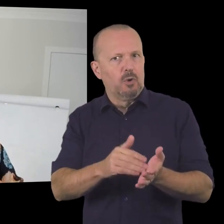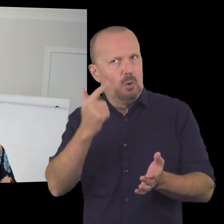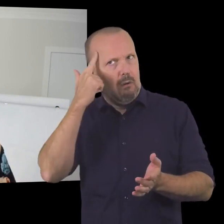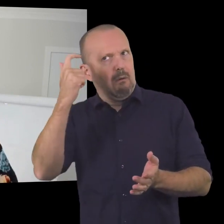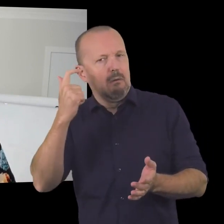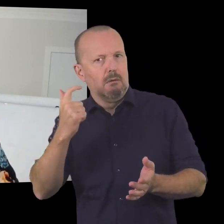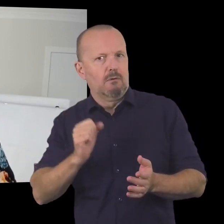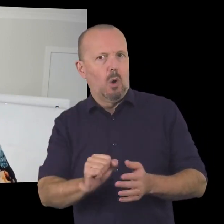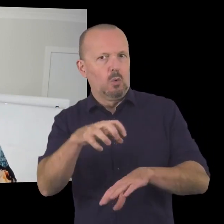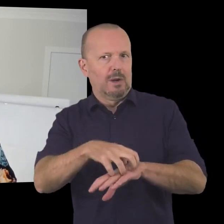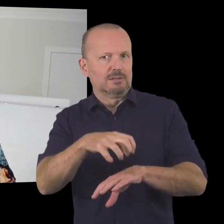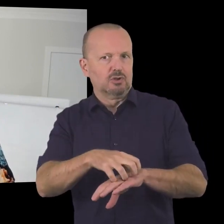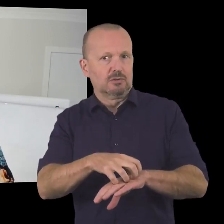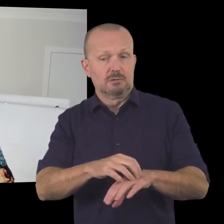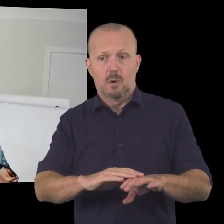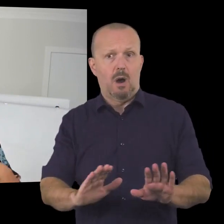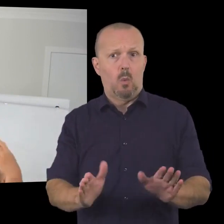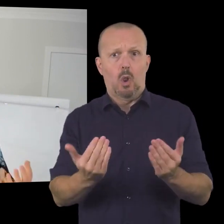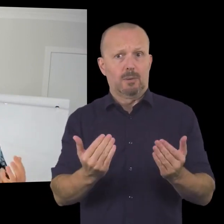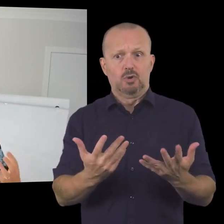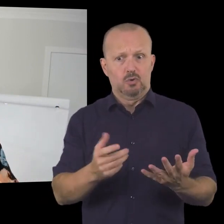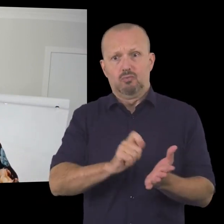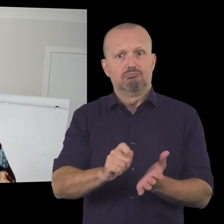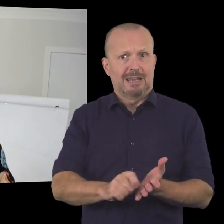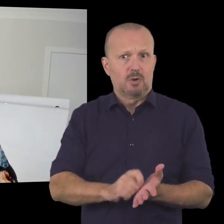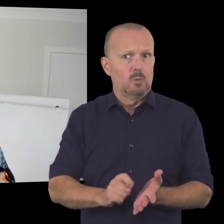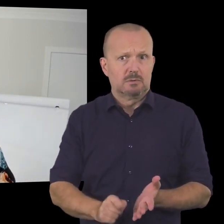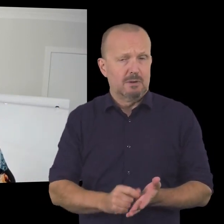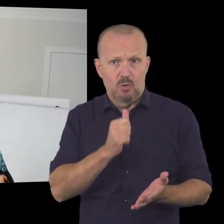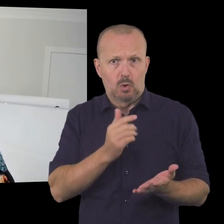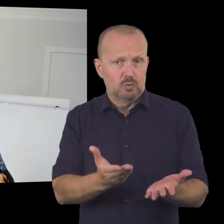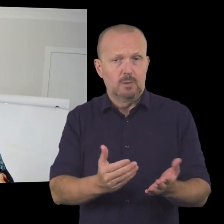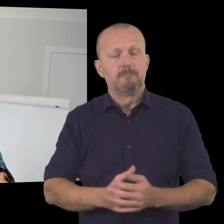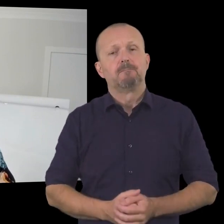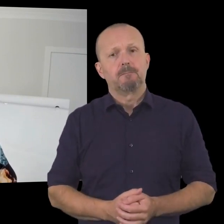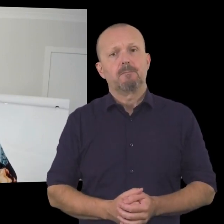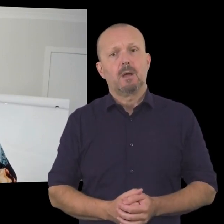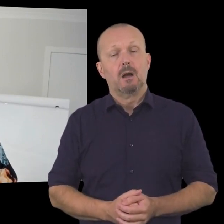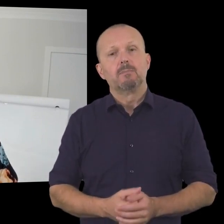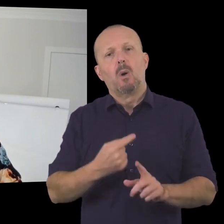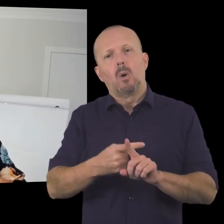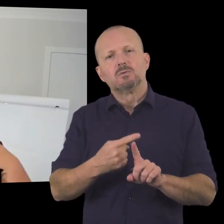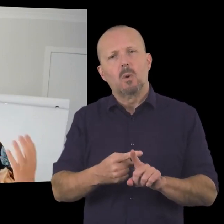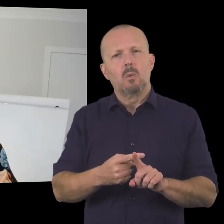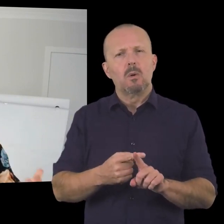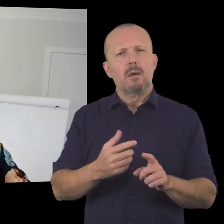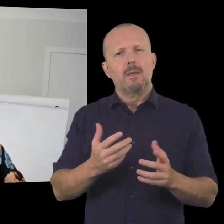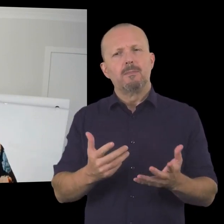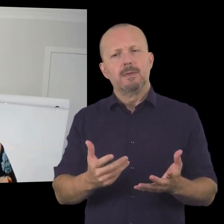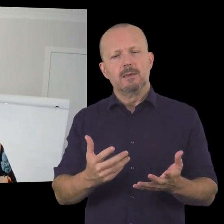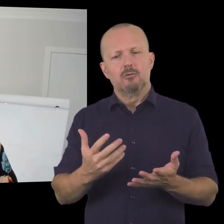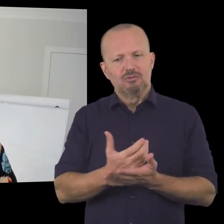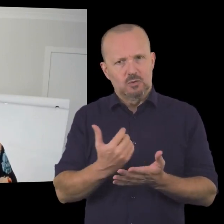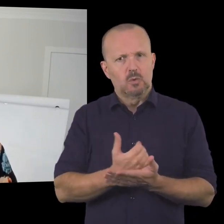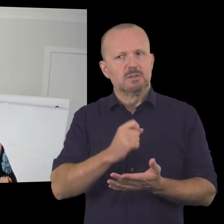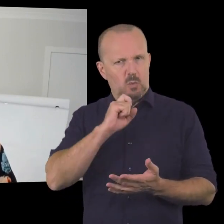ideas for your own organization so please do i welcome you to finish this session with a sore hand from writing uh and also i'll